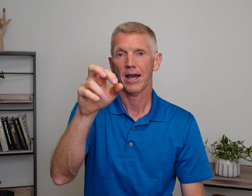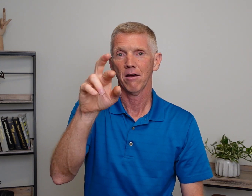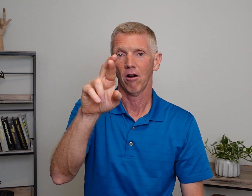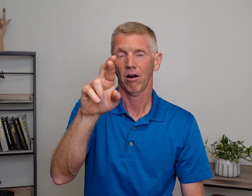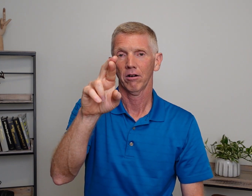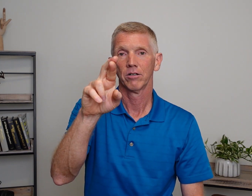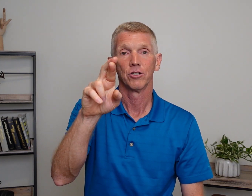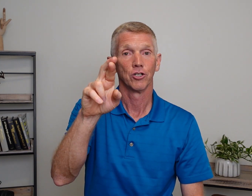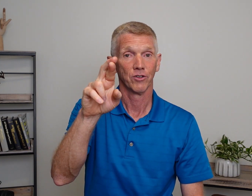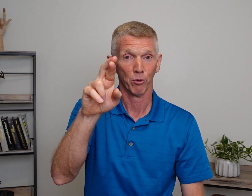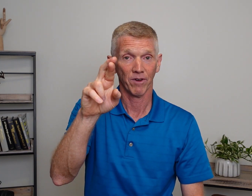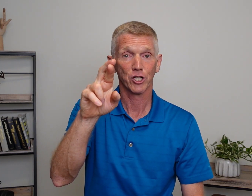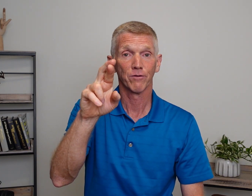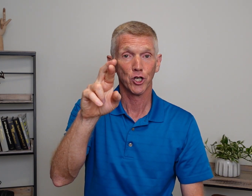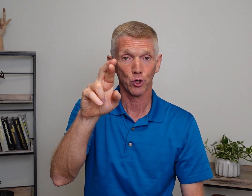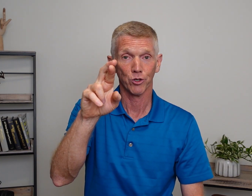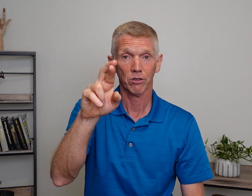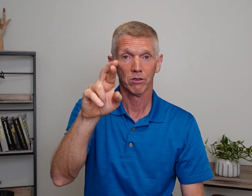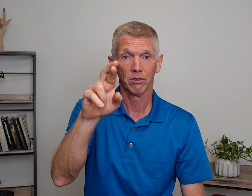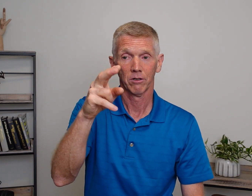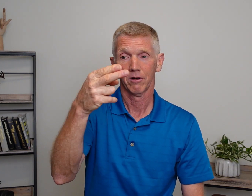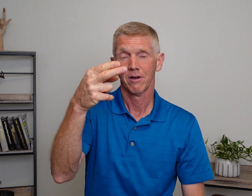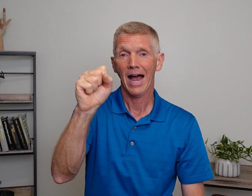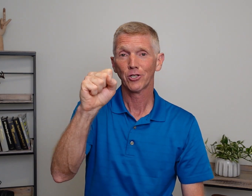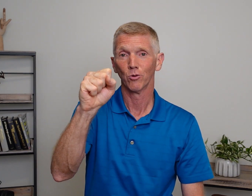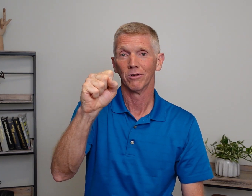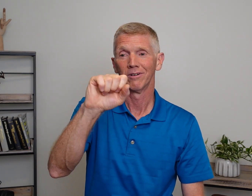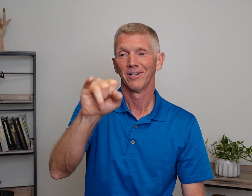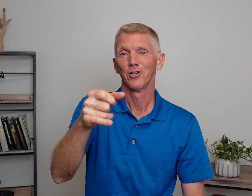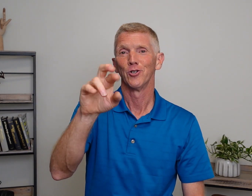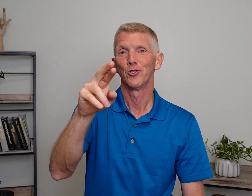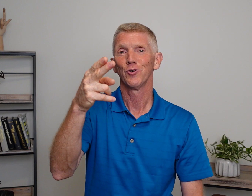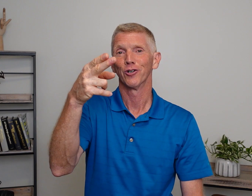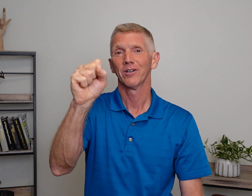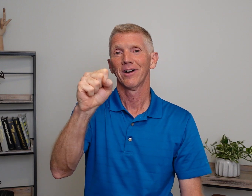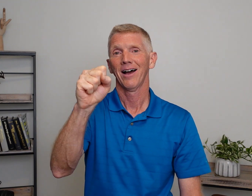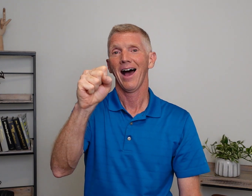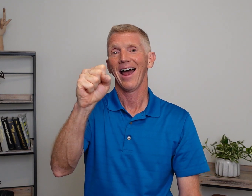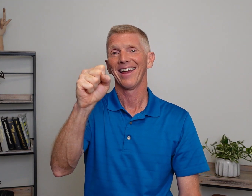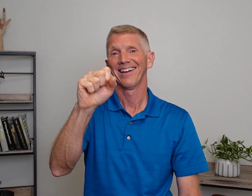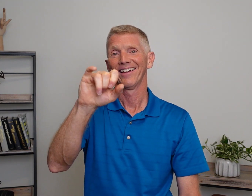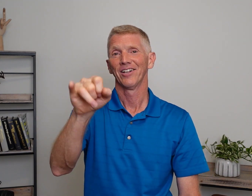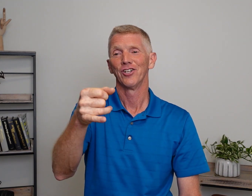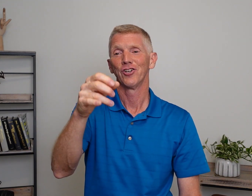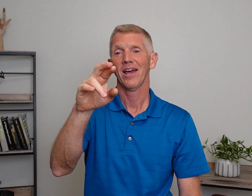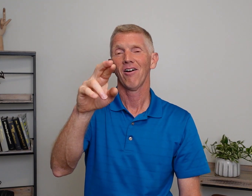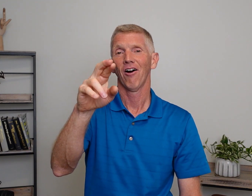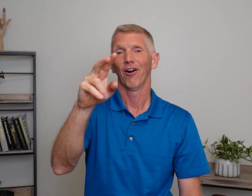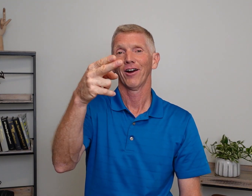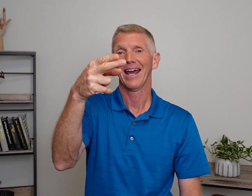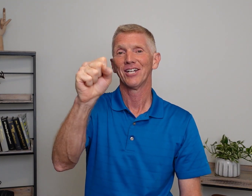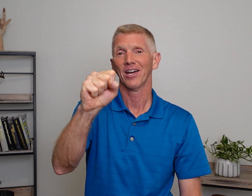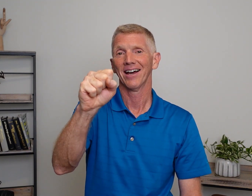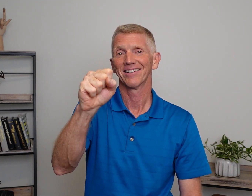-R. The abbreviation for junior. High school. Junior high. J-R-H-S.